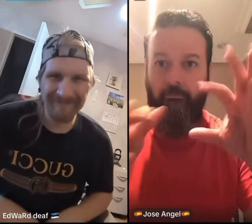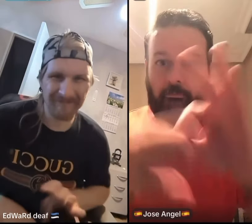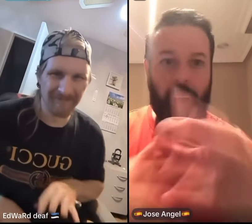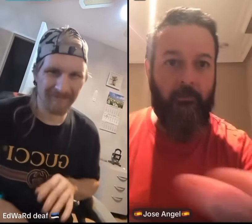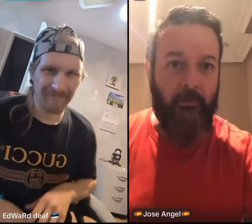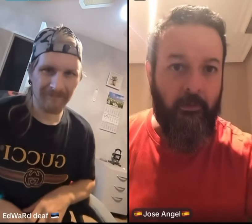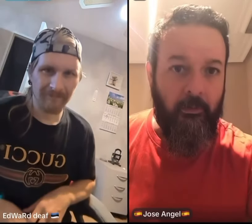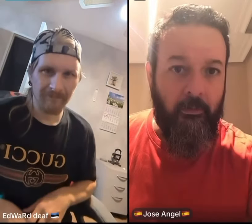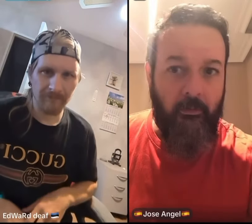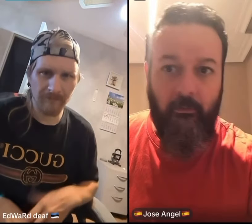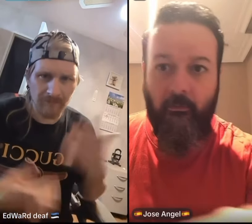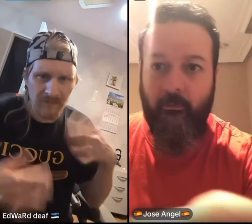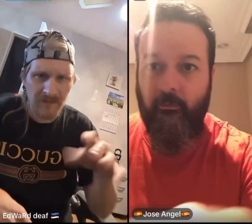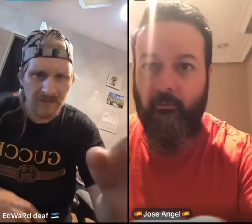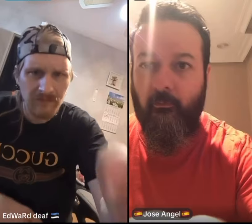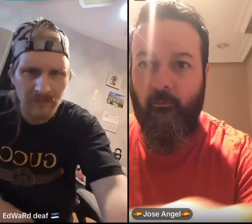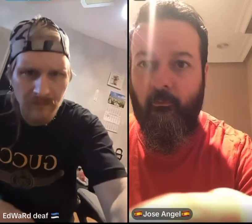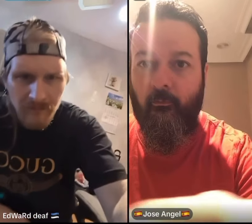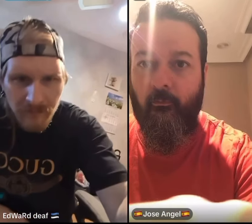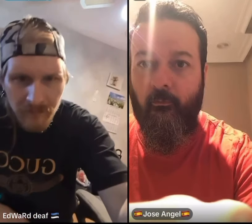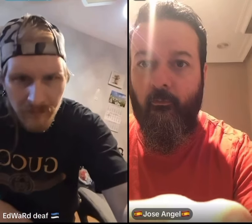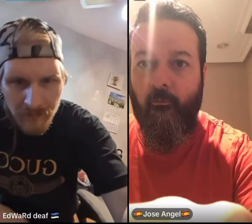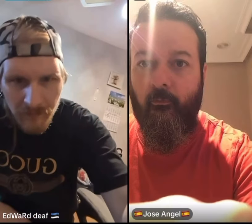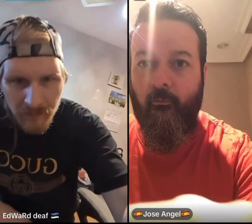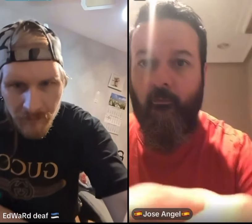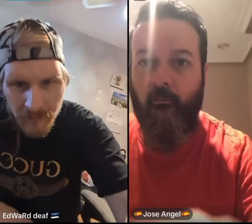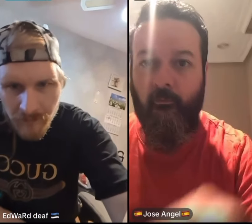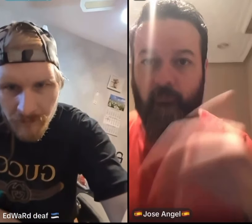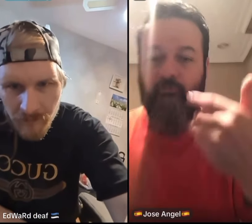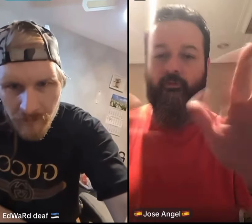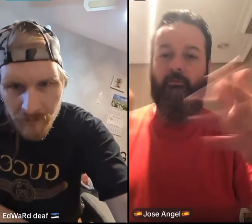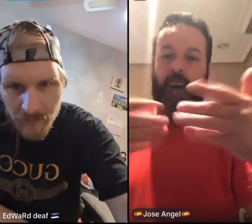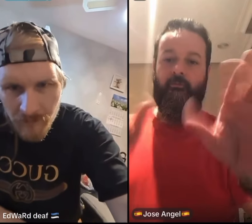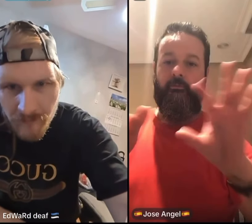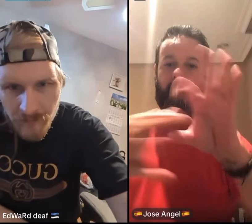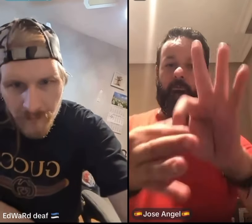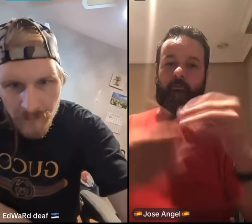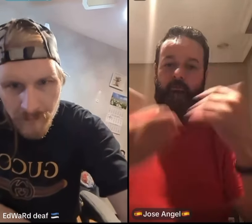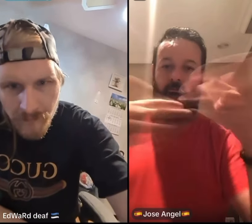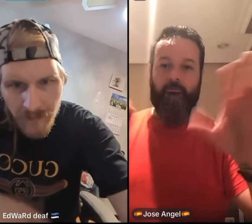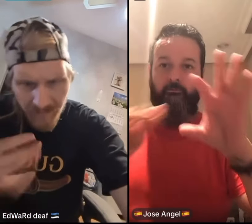No way you take a step back on a block, thanks for doing this.